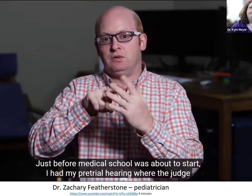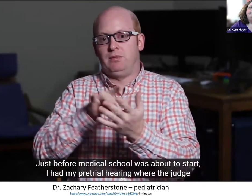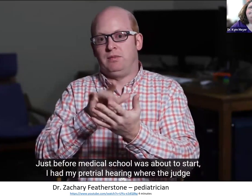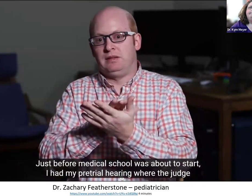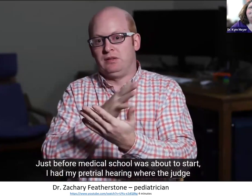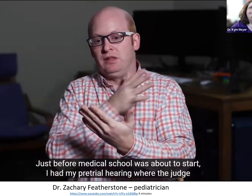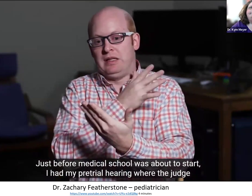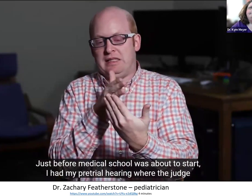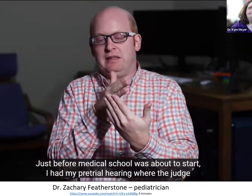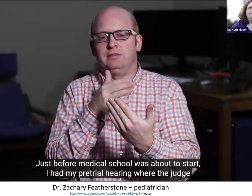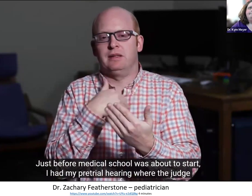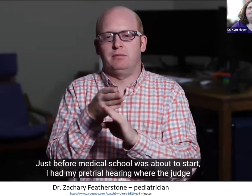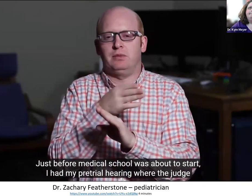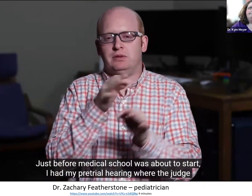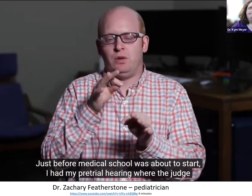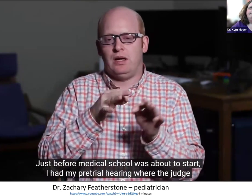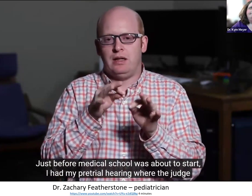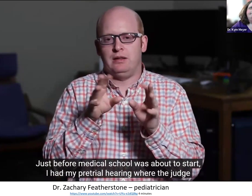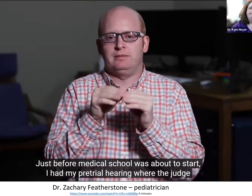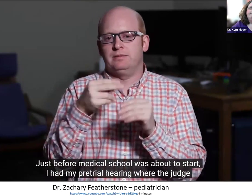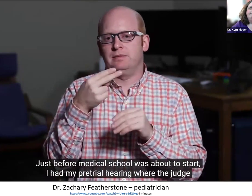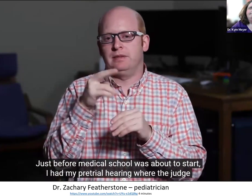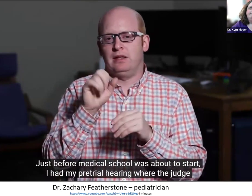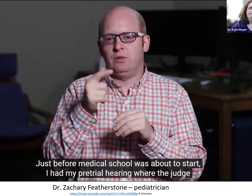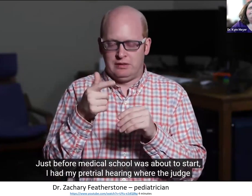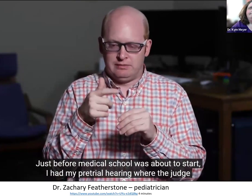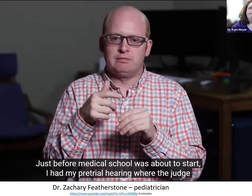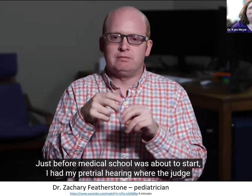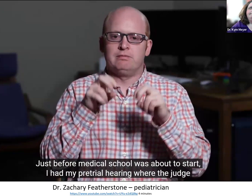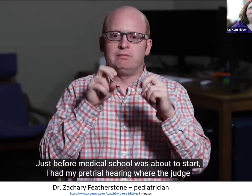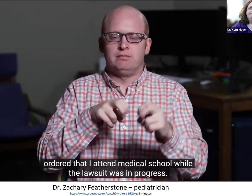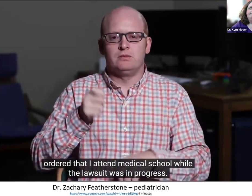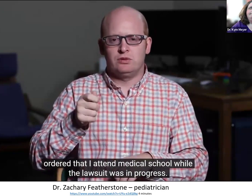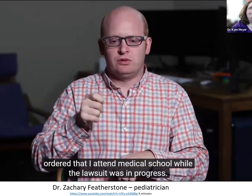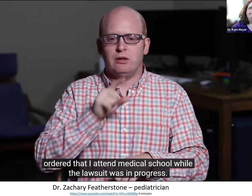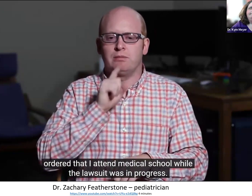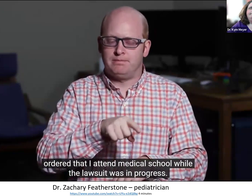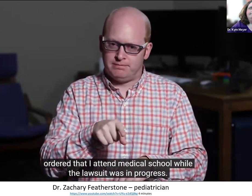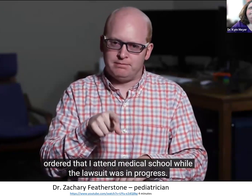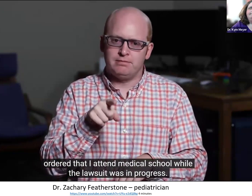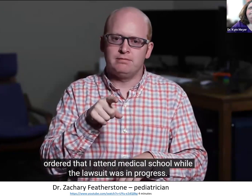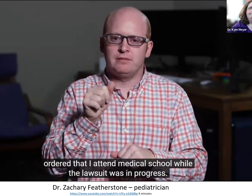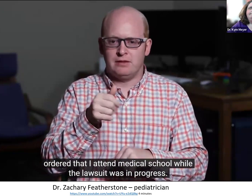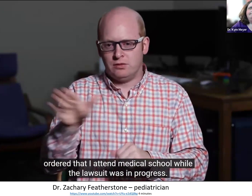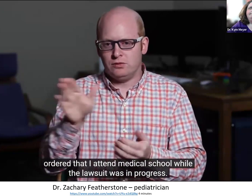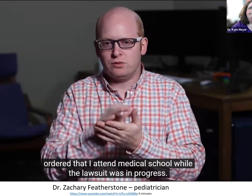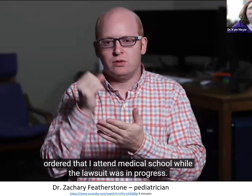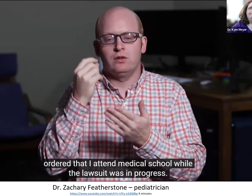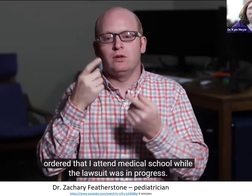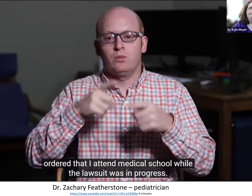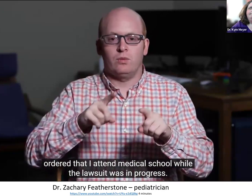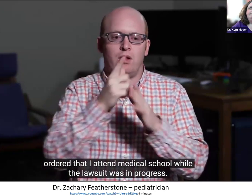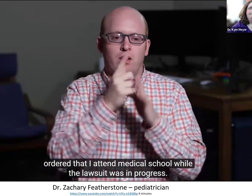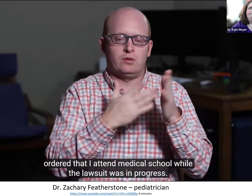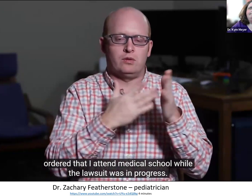Just before medical school was about to start, I had my pretrial hearing where the judge ordered that I attend medical school while the lawsuit